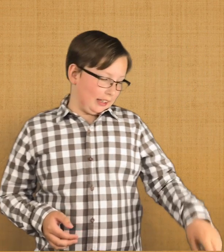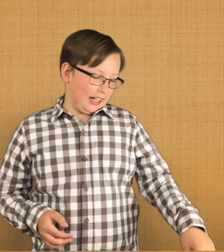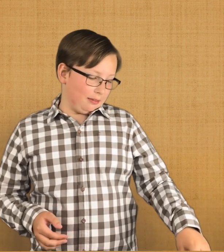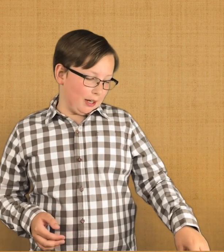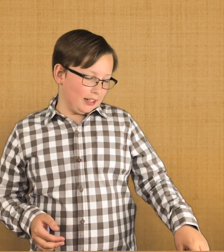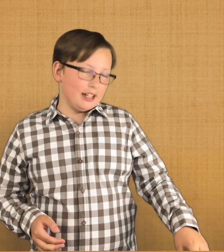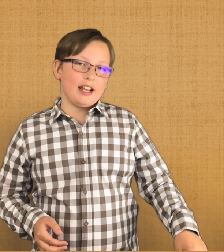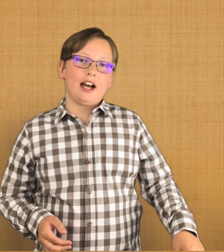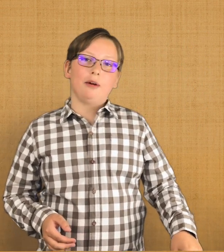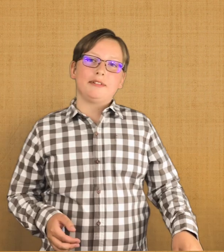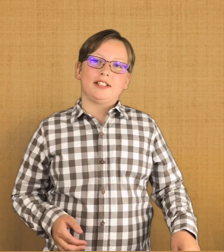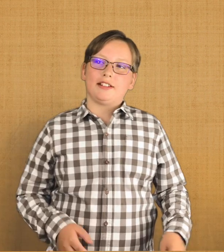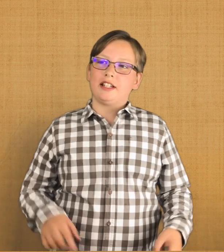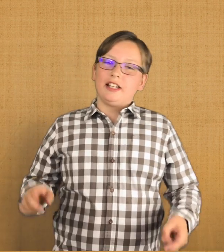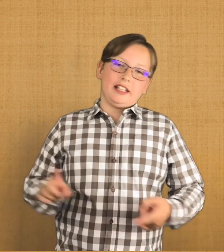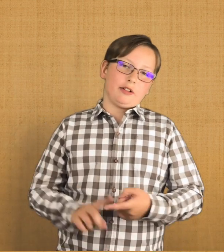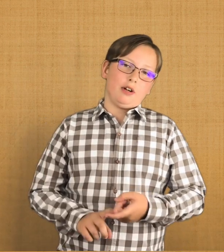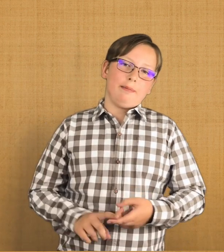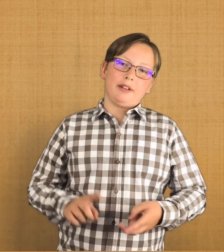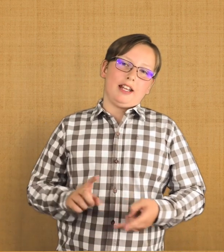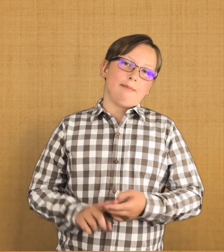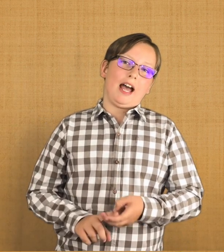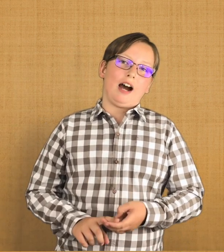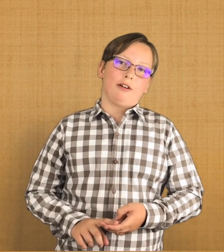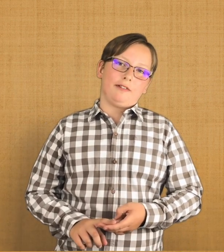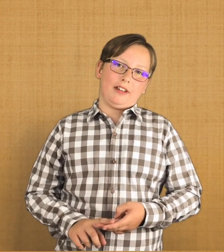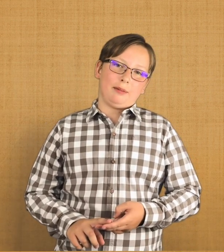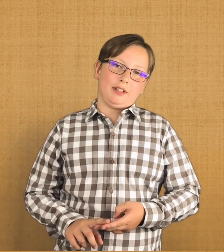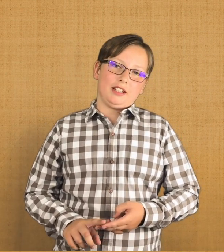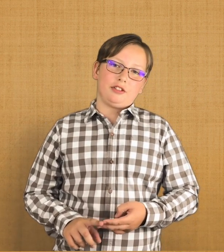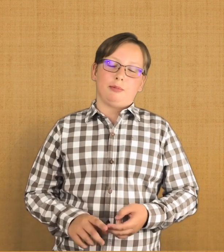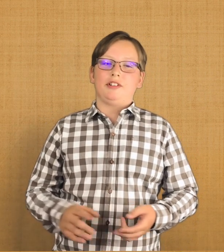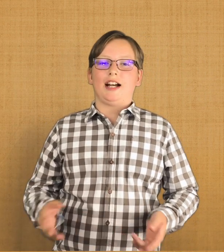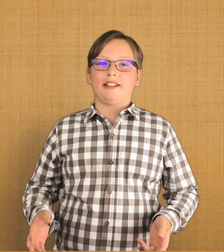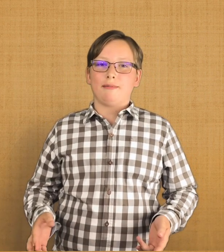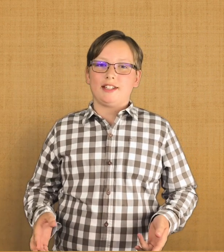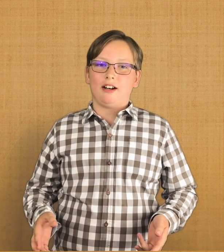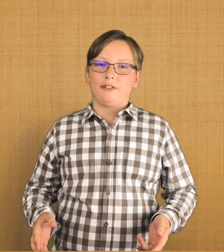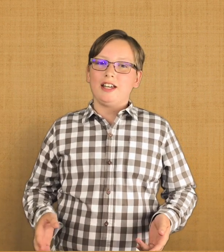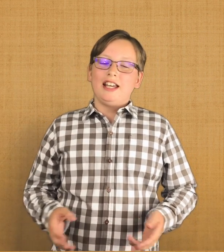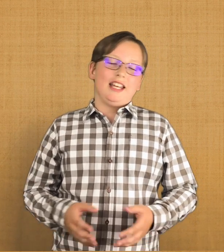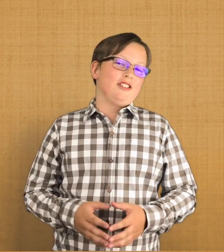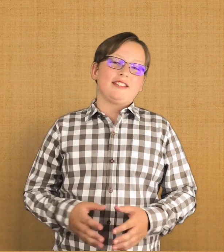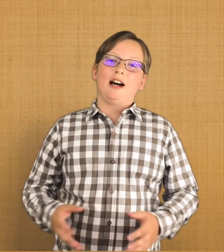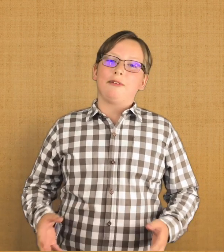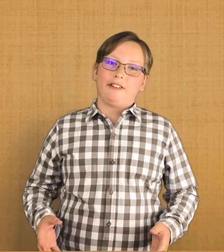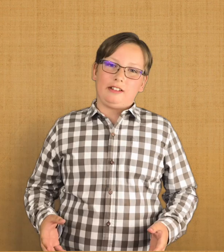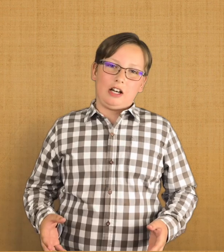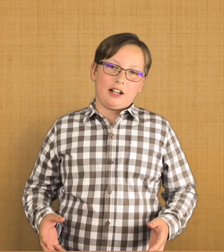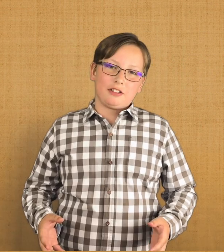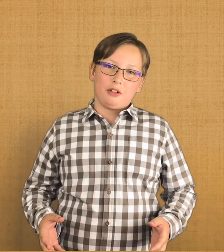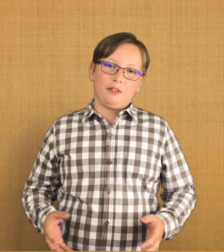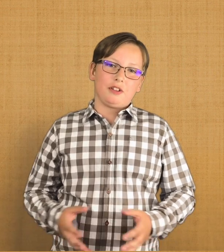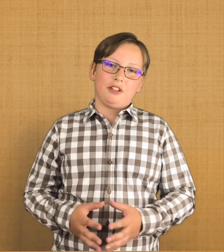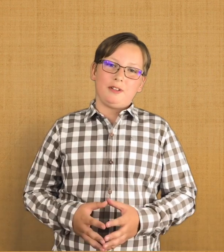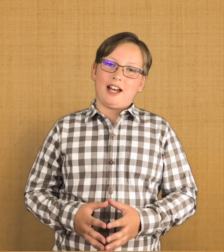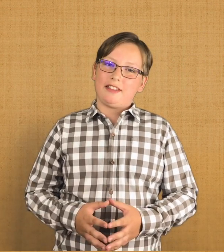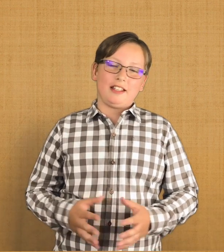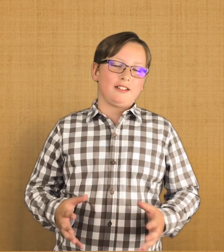like button, it helps us equip and empower families to protect themselves, and it just helps us a lot. So if you could do that, thank you